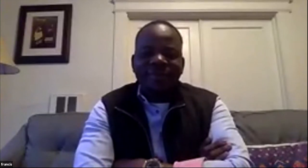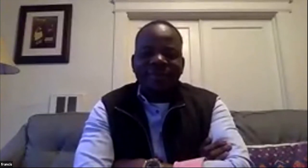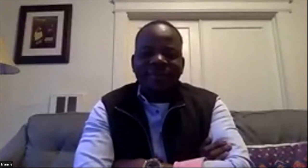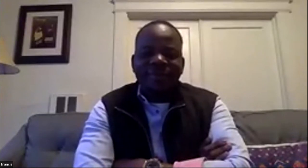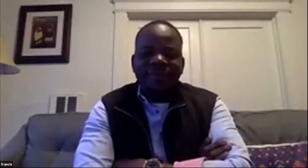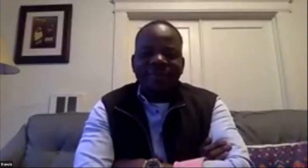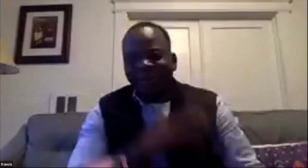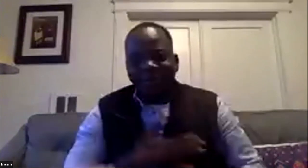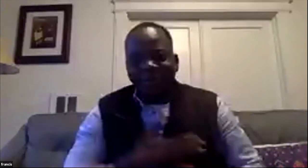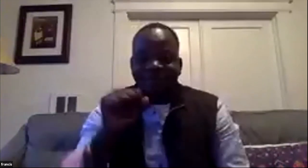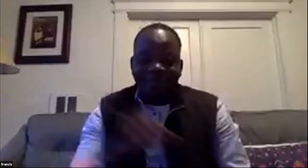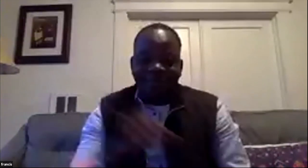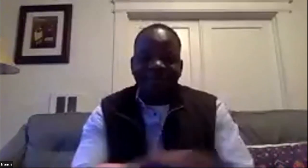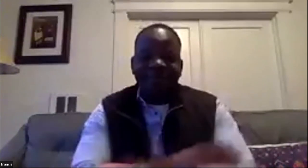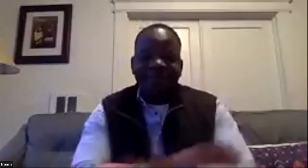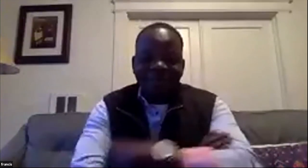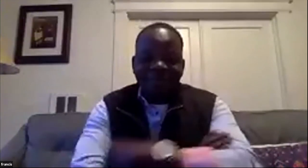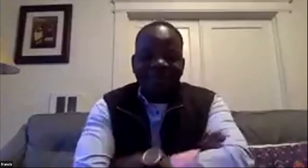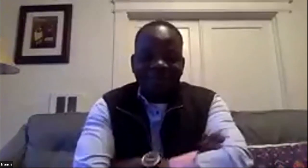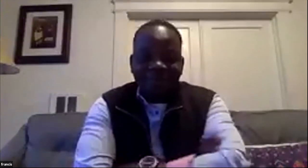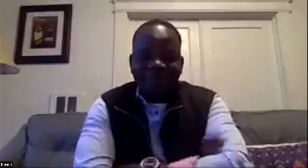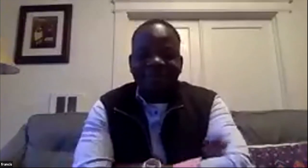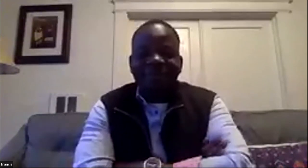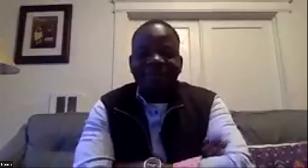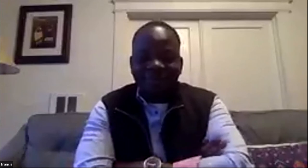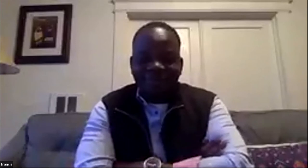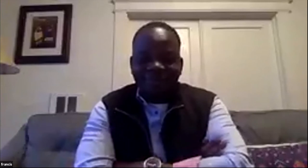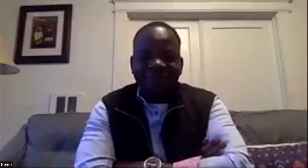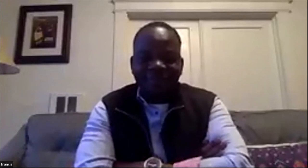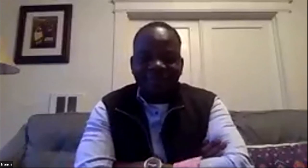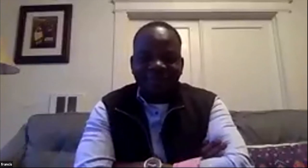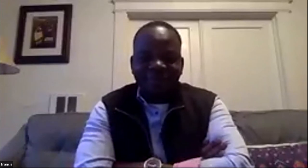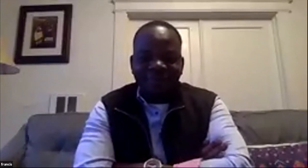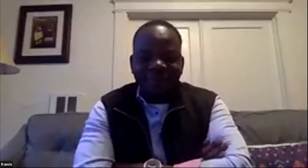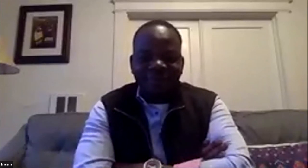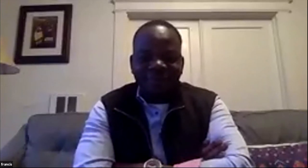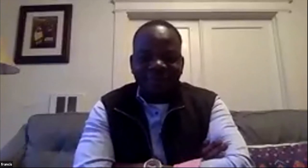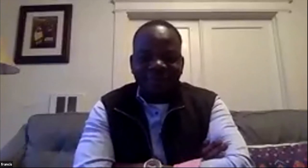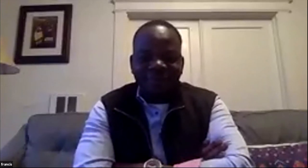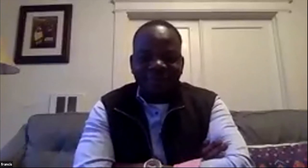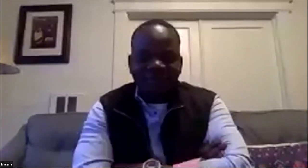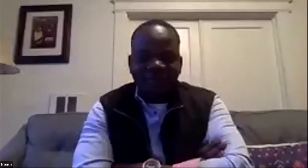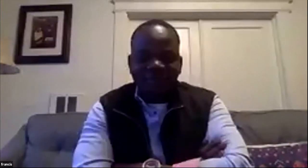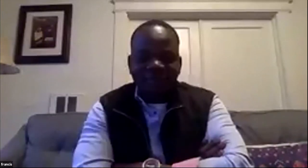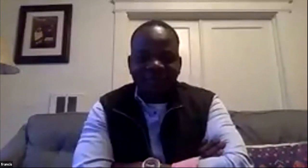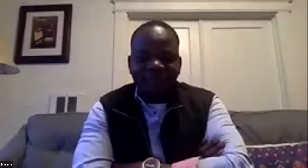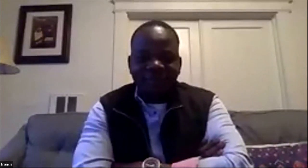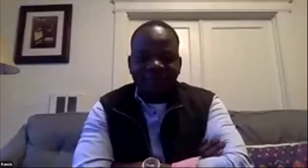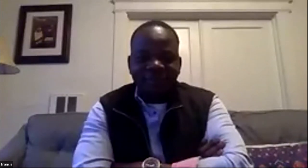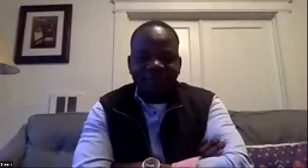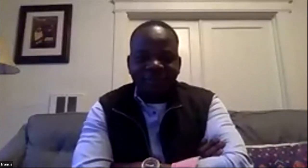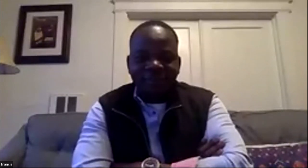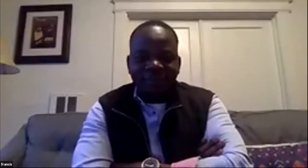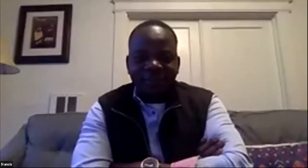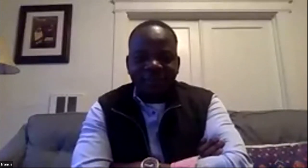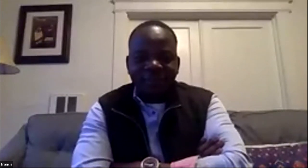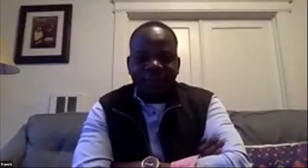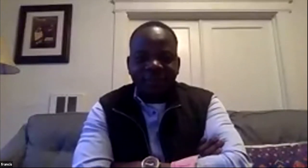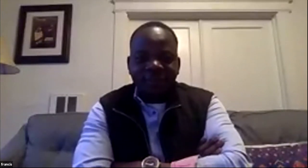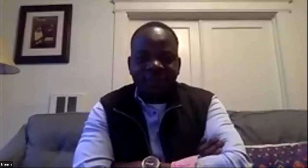just ask this uh sheila is do you have any preliminary timelines or any benchmarks so ricardo i'm